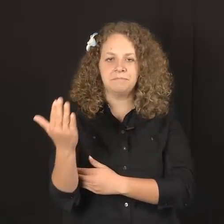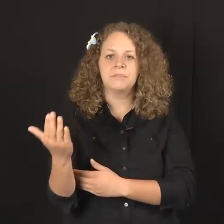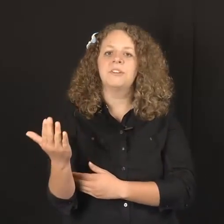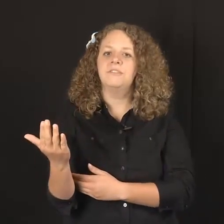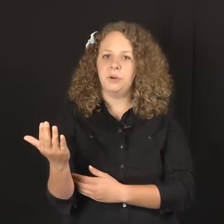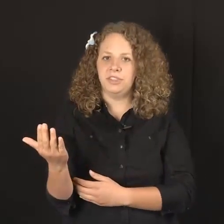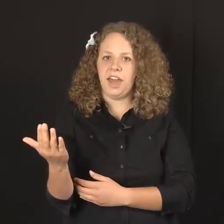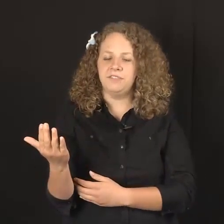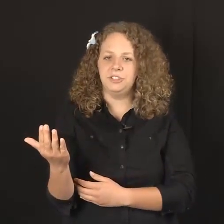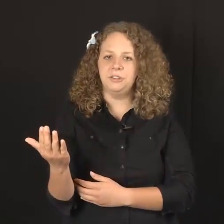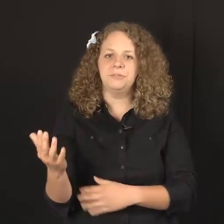4 in the afternoon.